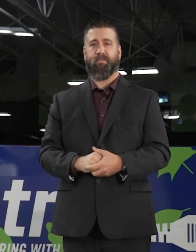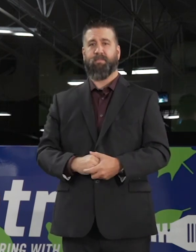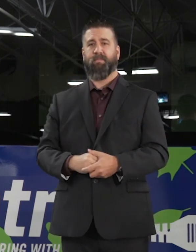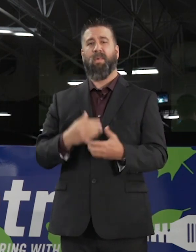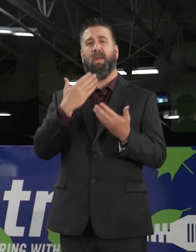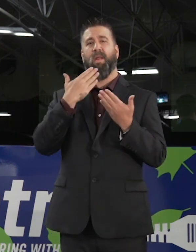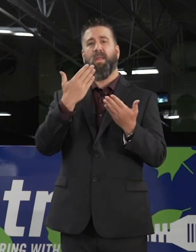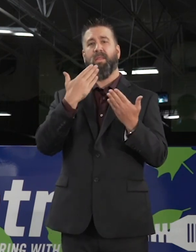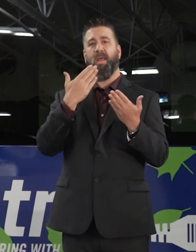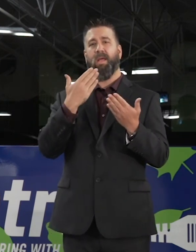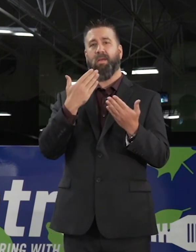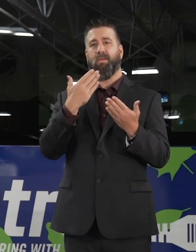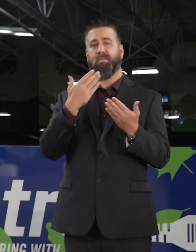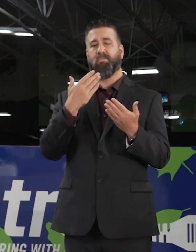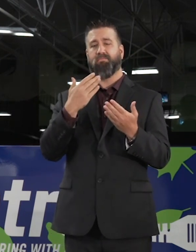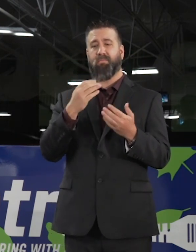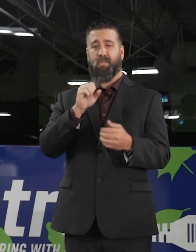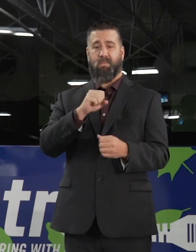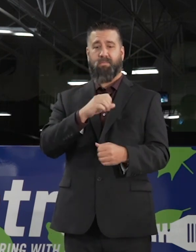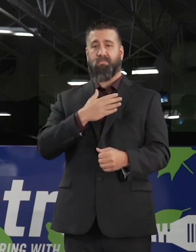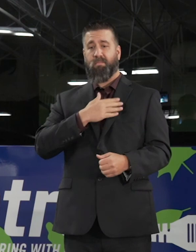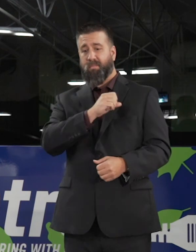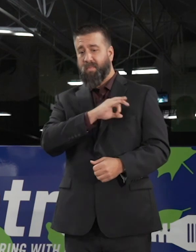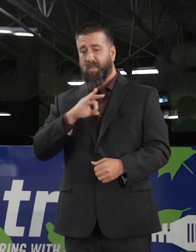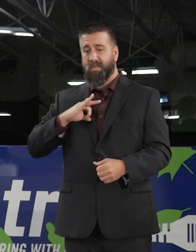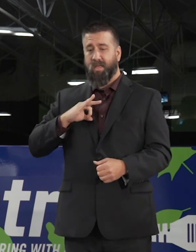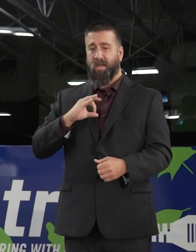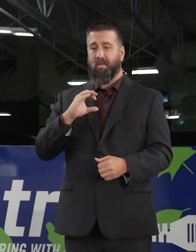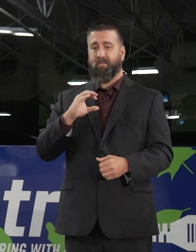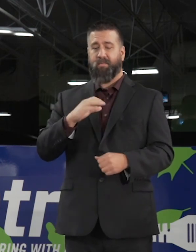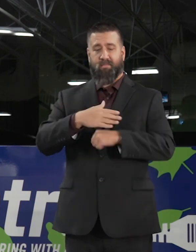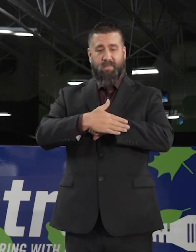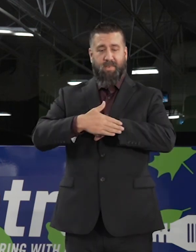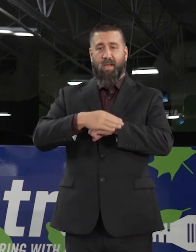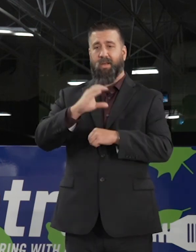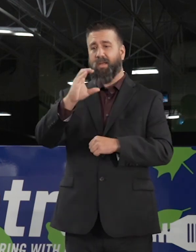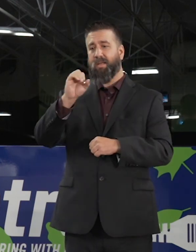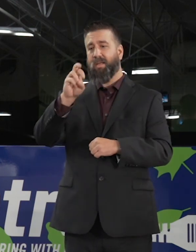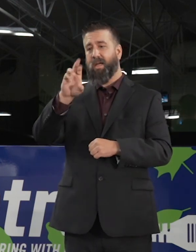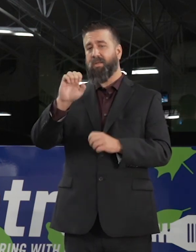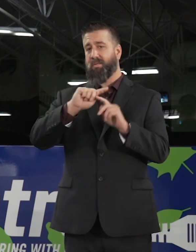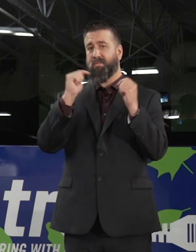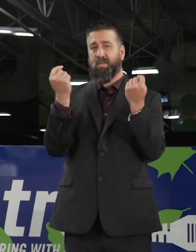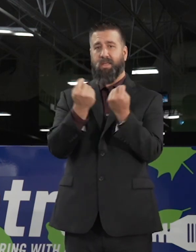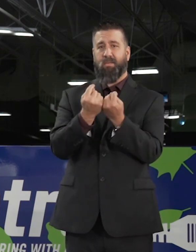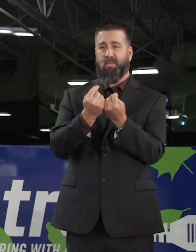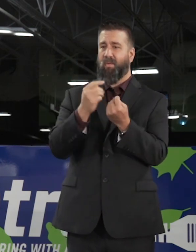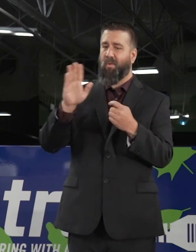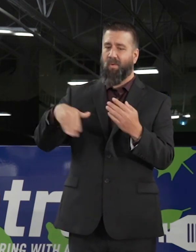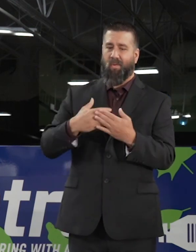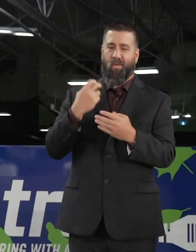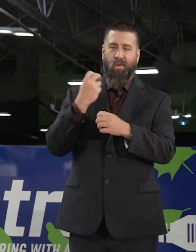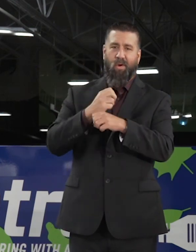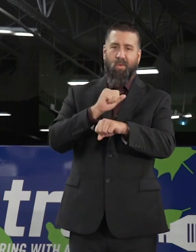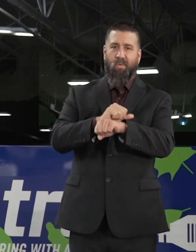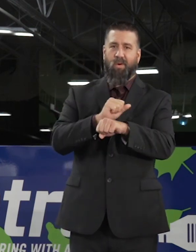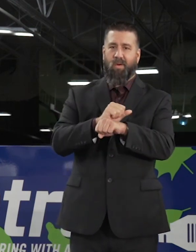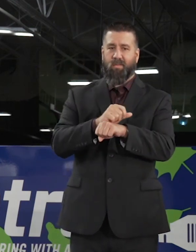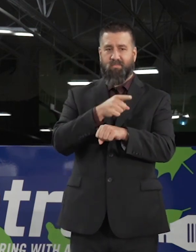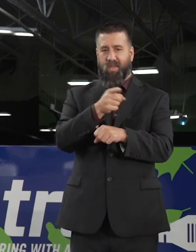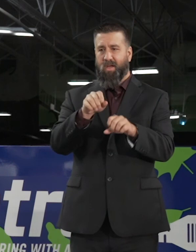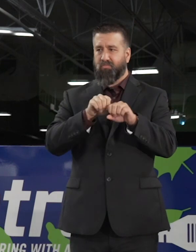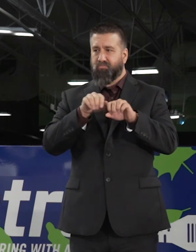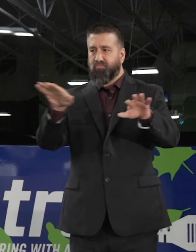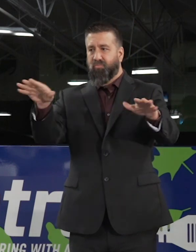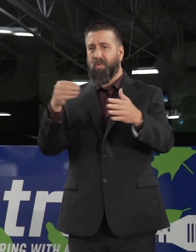Thanks to the County Cares team for all of their hard work and getting these federal funds out to the places in our community that need